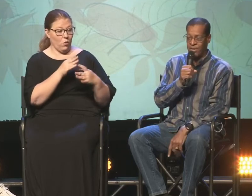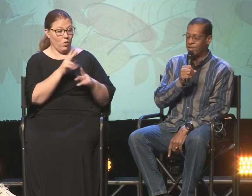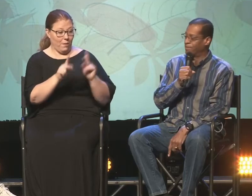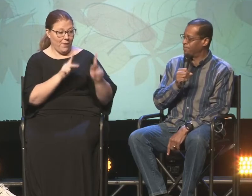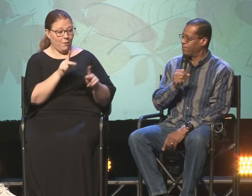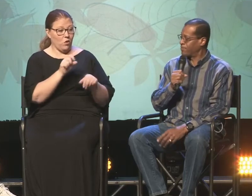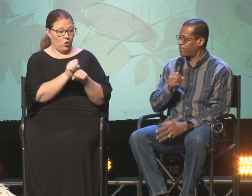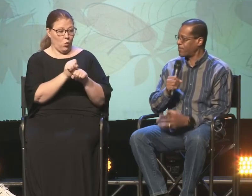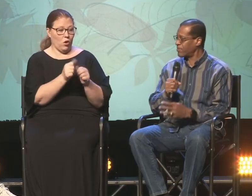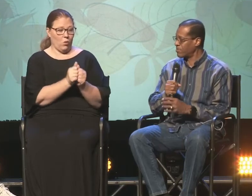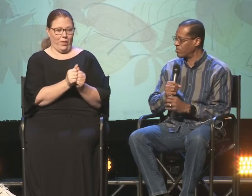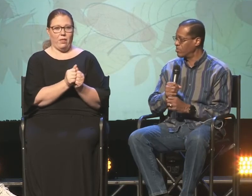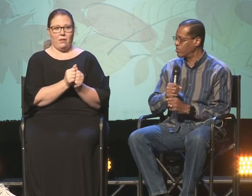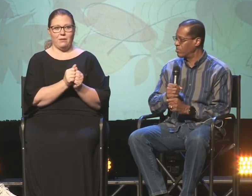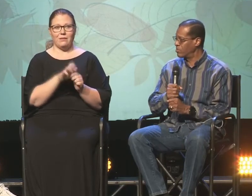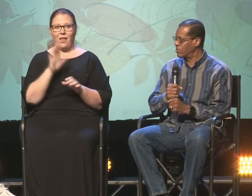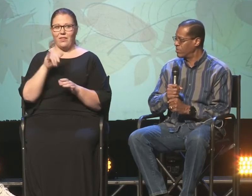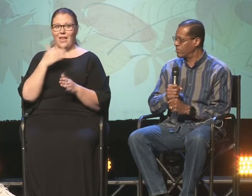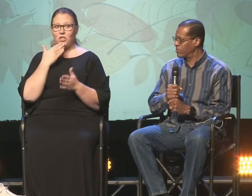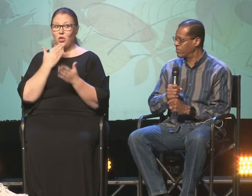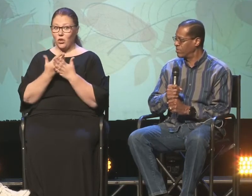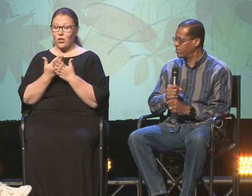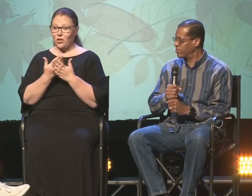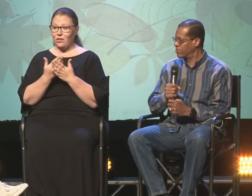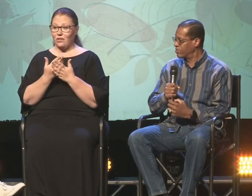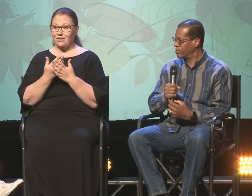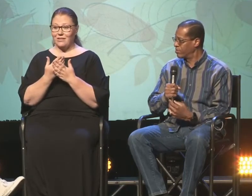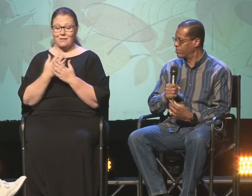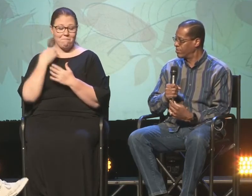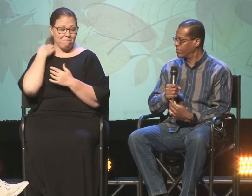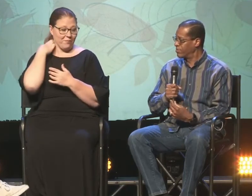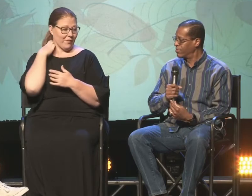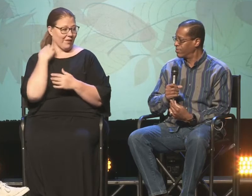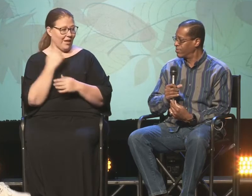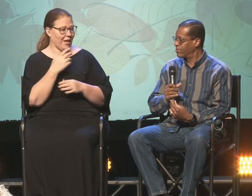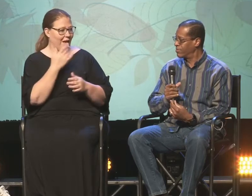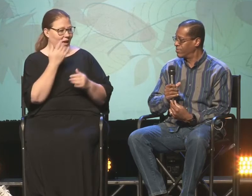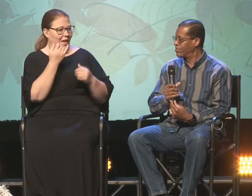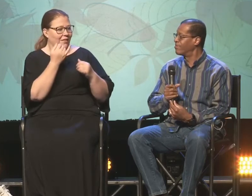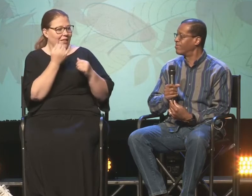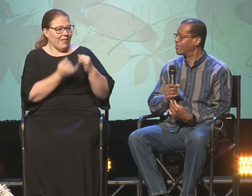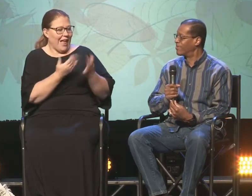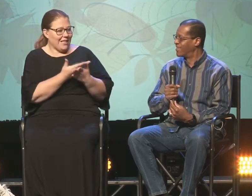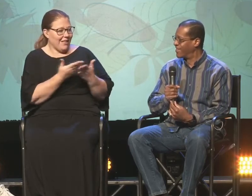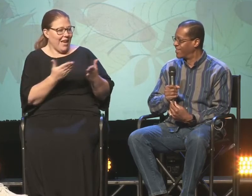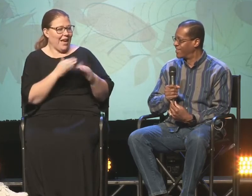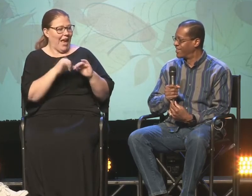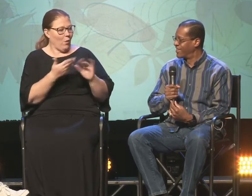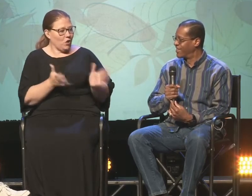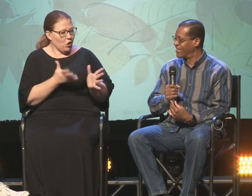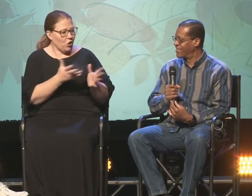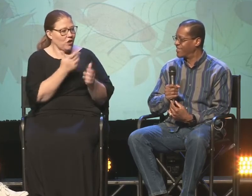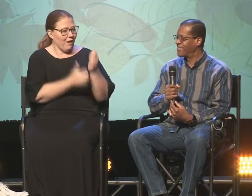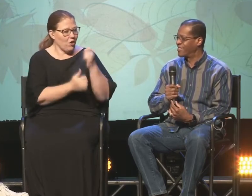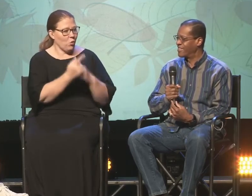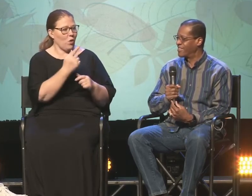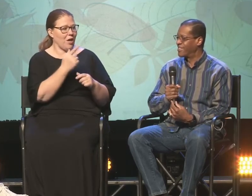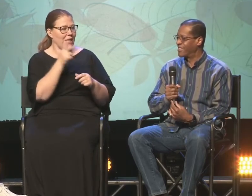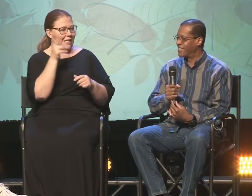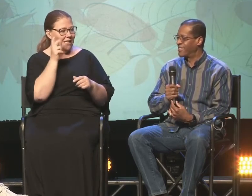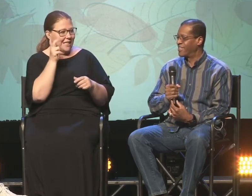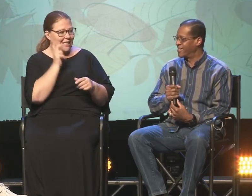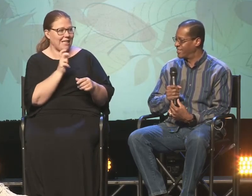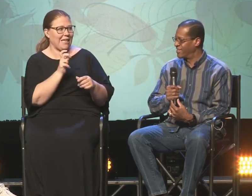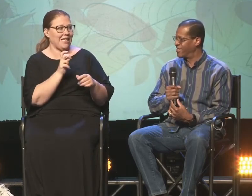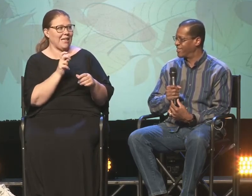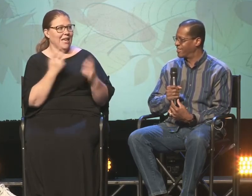work with. That's good. So you get the last word. What would you, how would you encourage everybody who's tuning in, sitting in the room